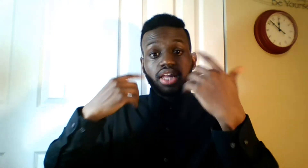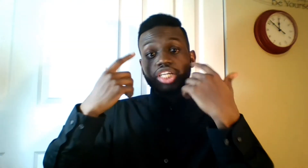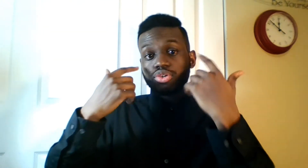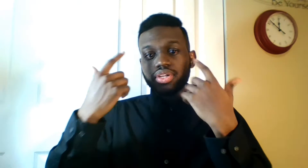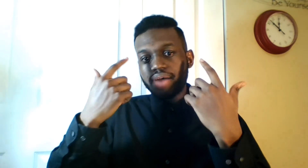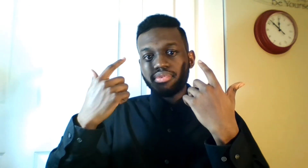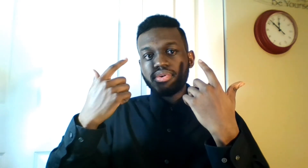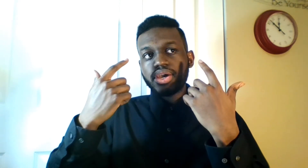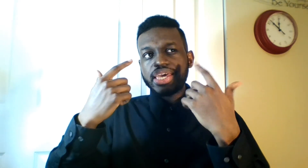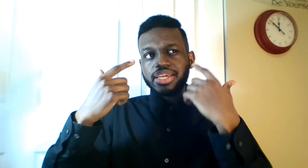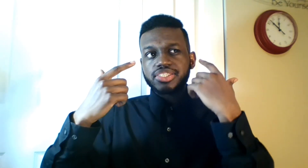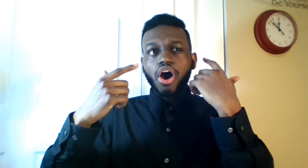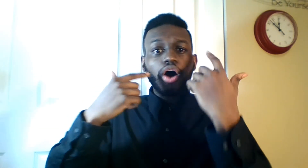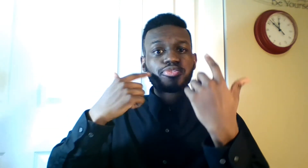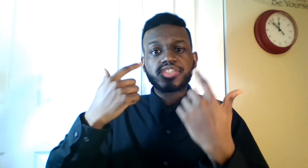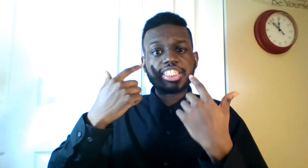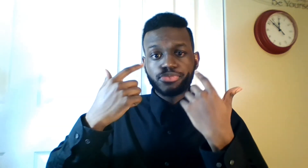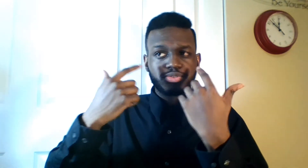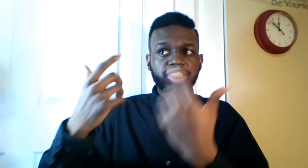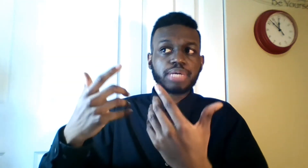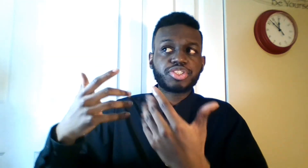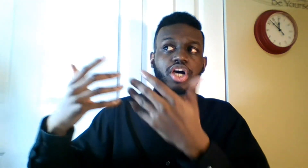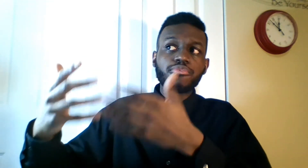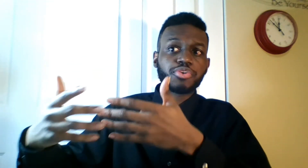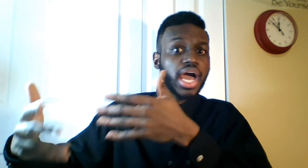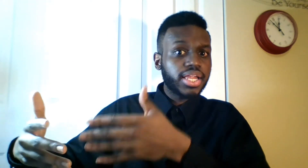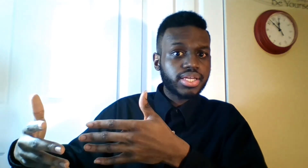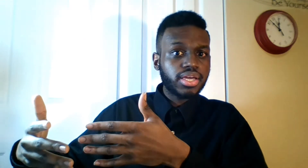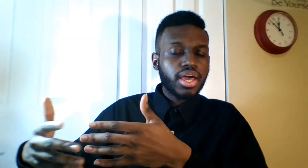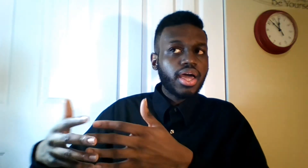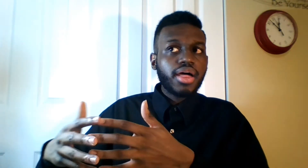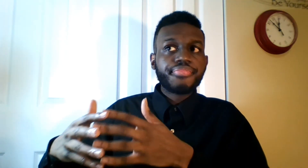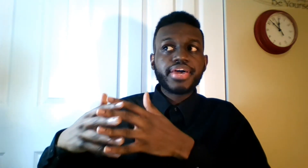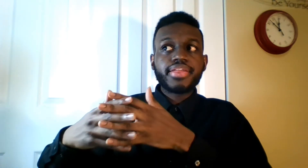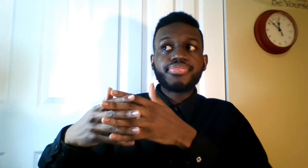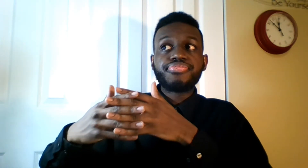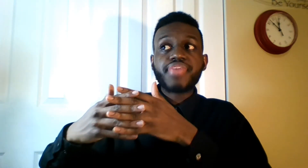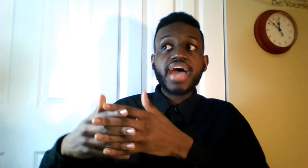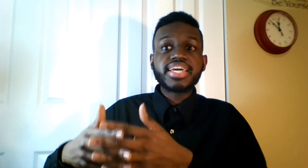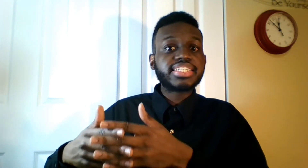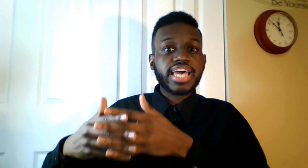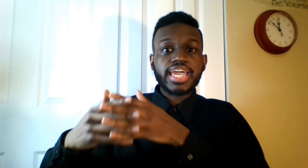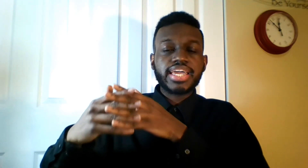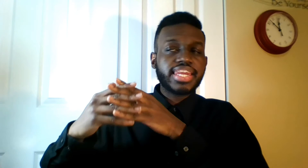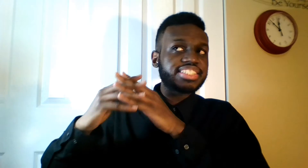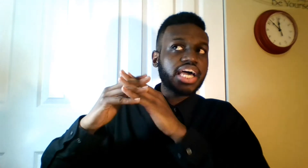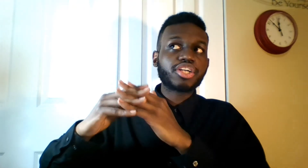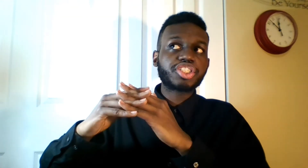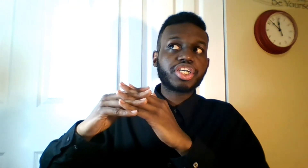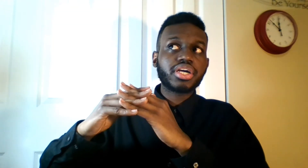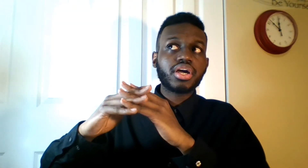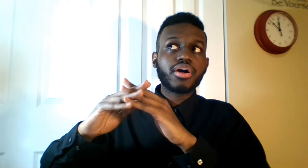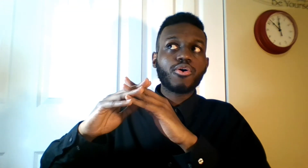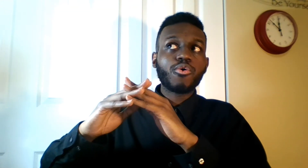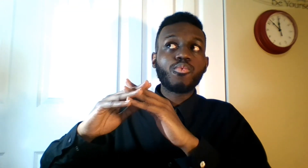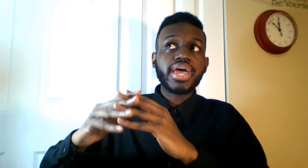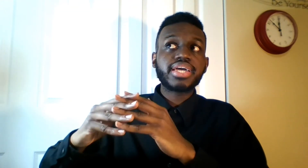level and it alters his perception of reality, then that is an astonishing way to